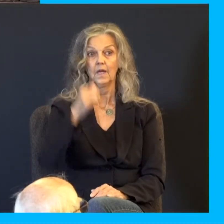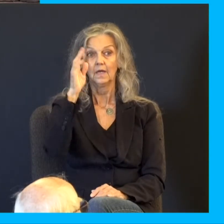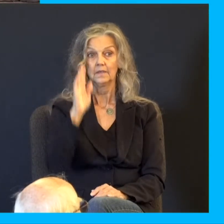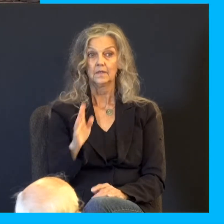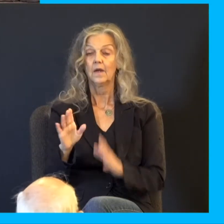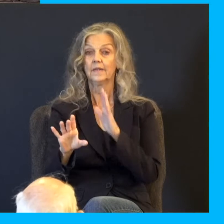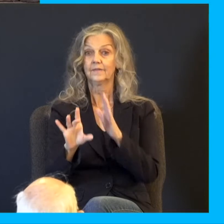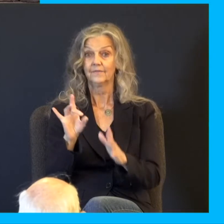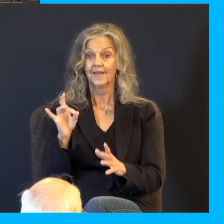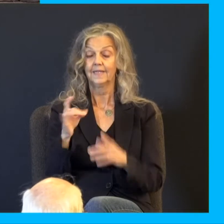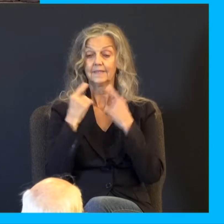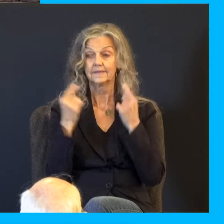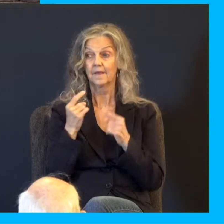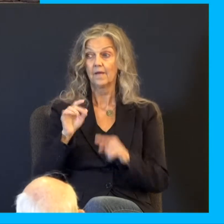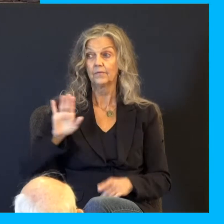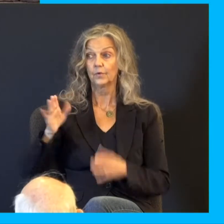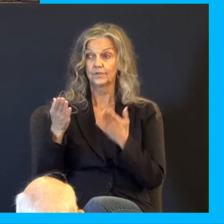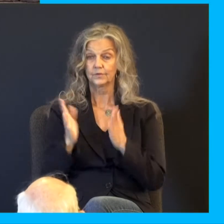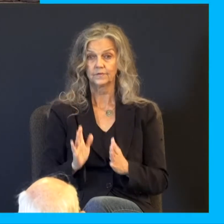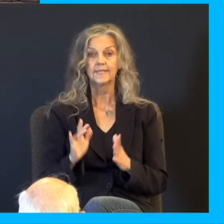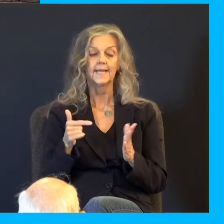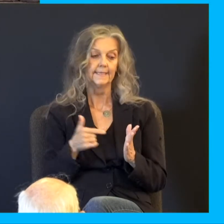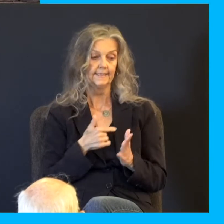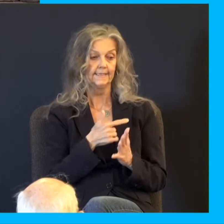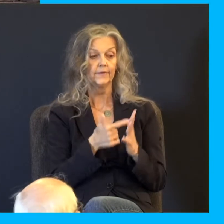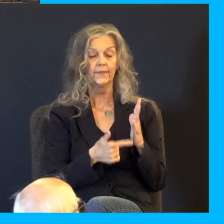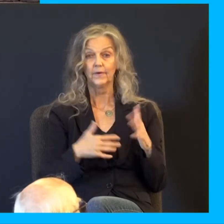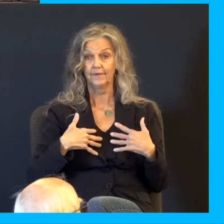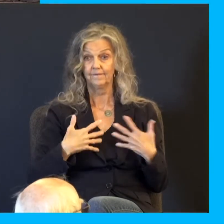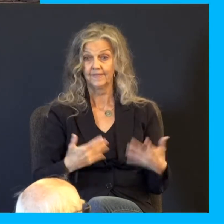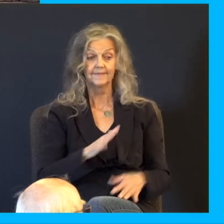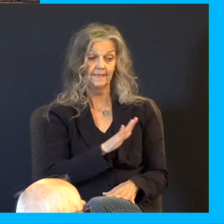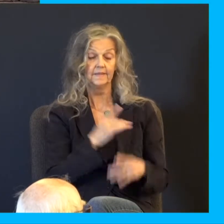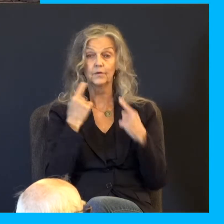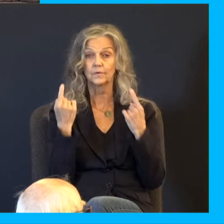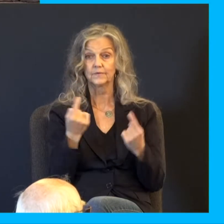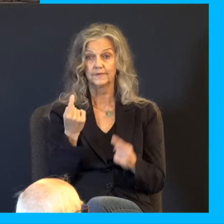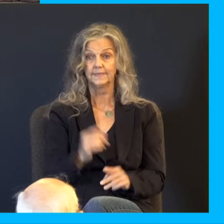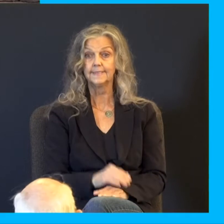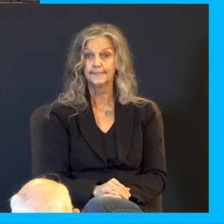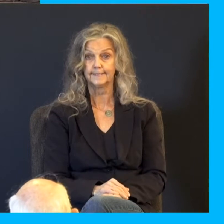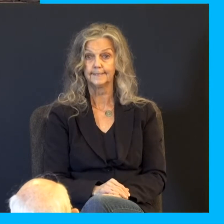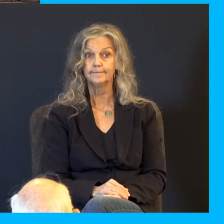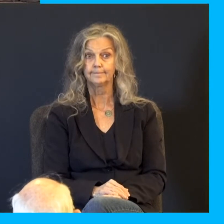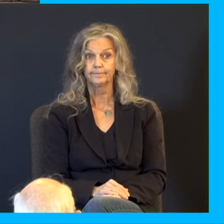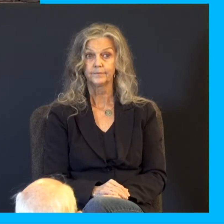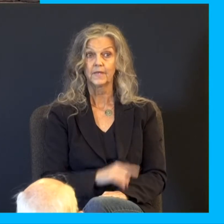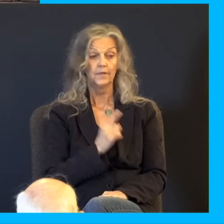iniquity of thy servants. And here they're confessing their sin, which is not supposedly known to everybody in the room, but them, to the very